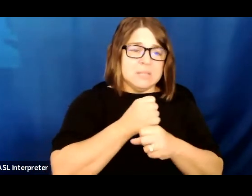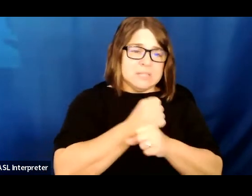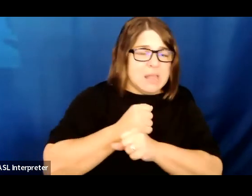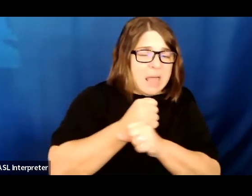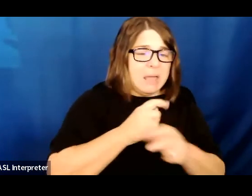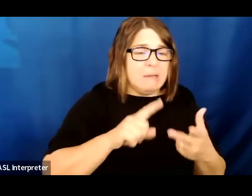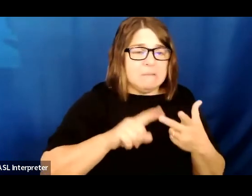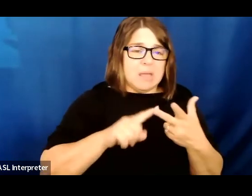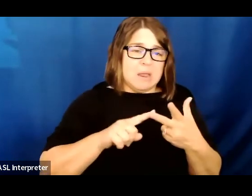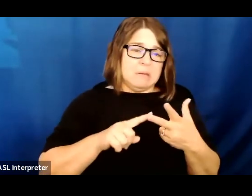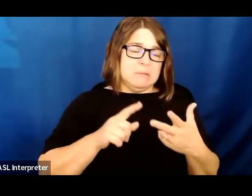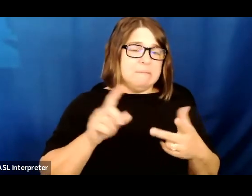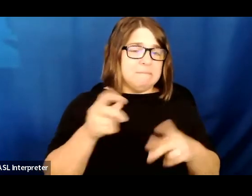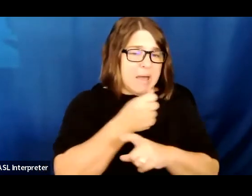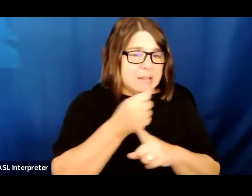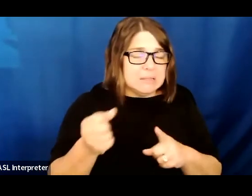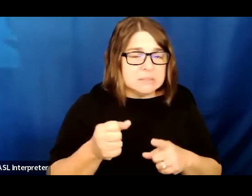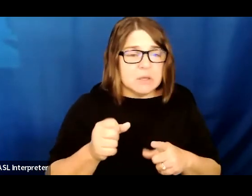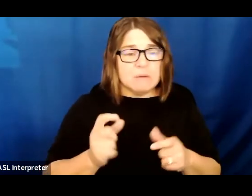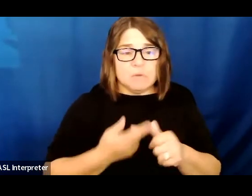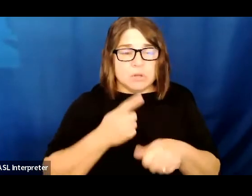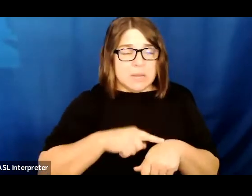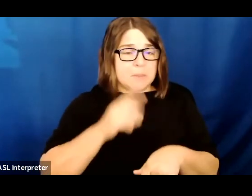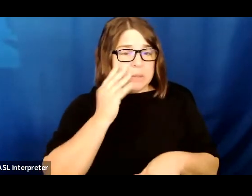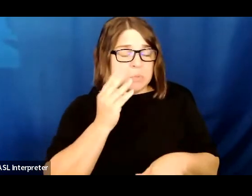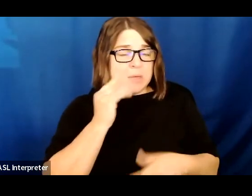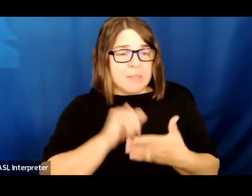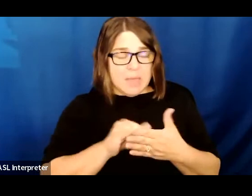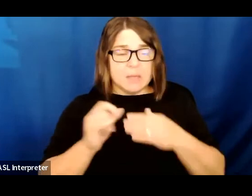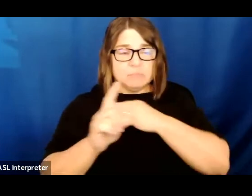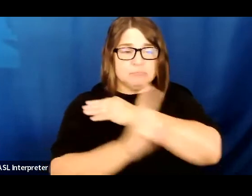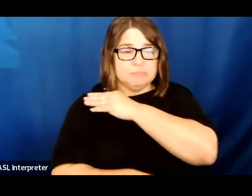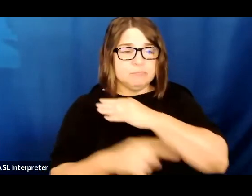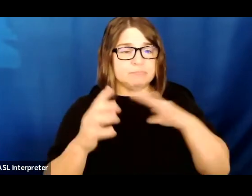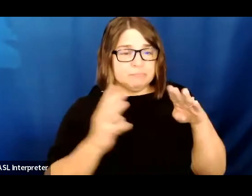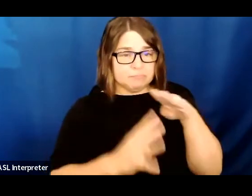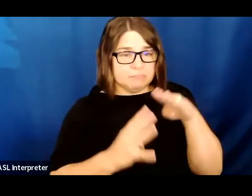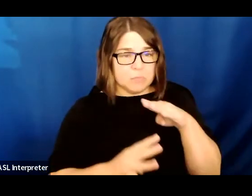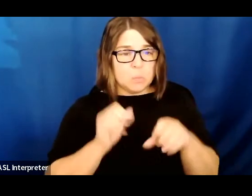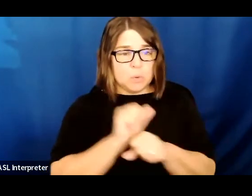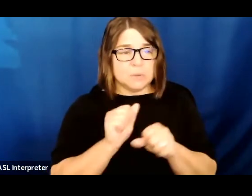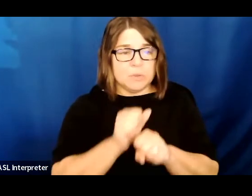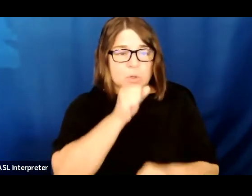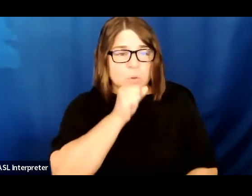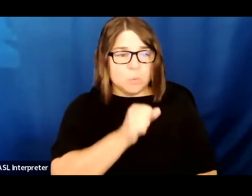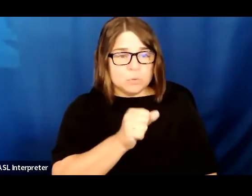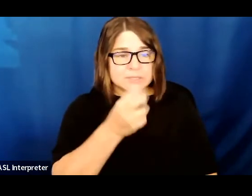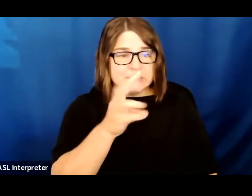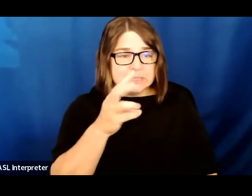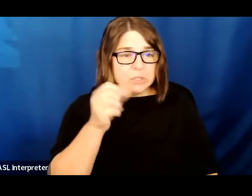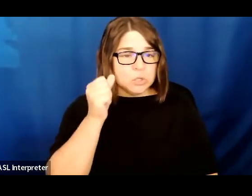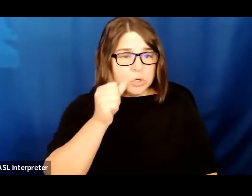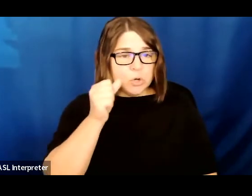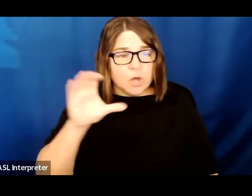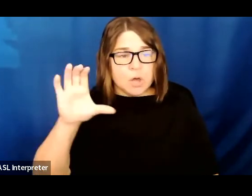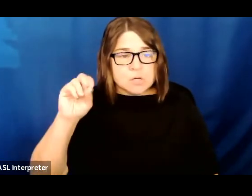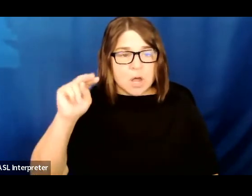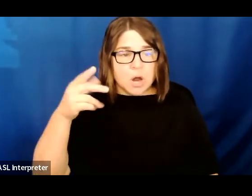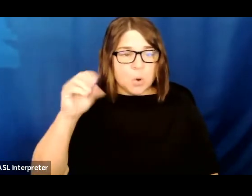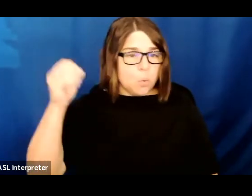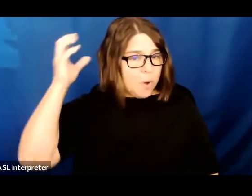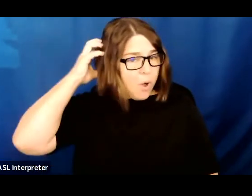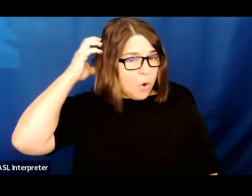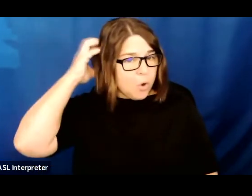I first encountered the injustice of immigration punishment when working with a 16-year-old girl from the Congo, a victim of child